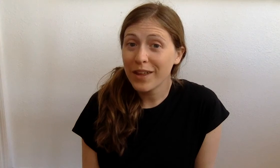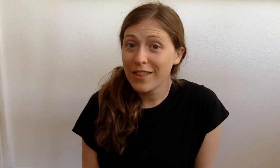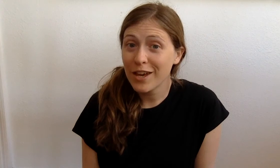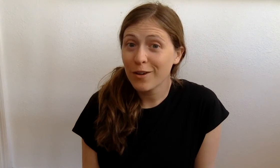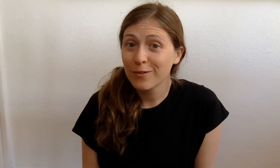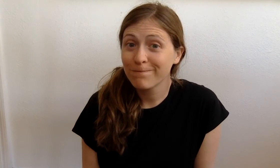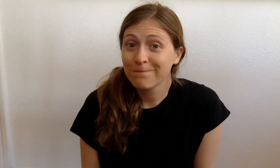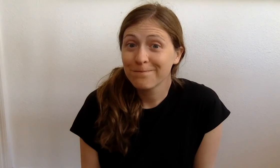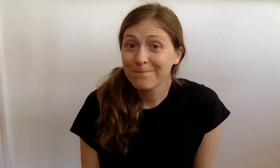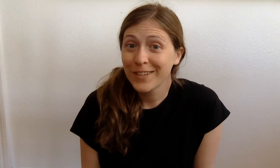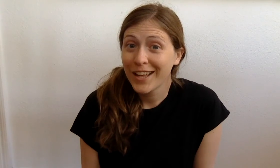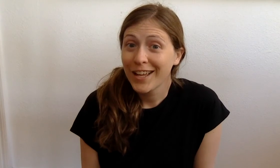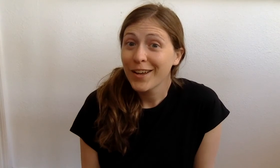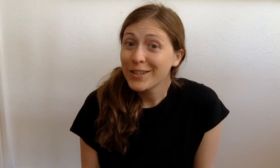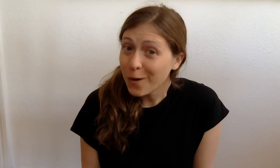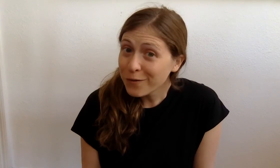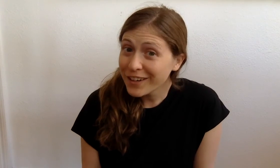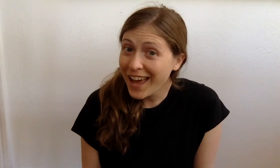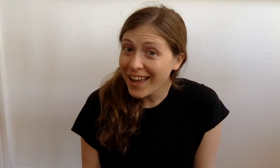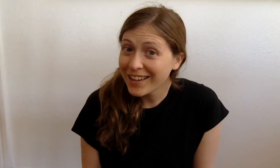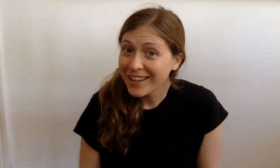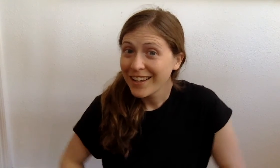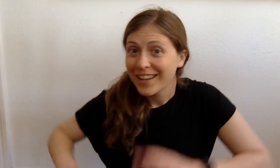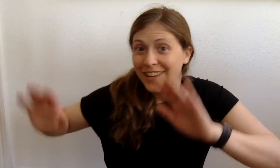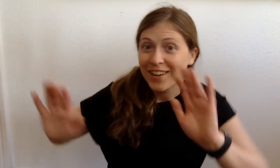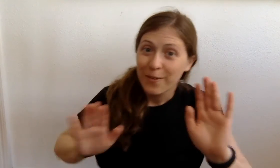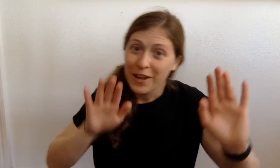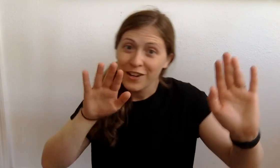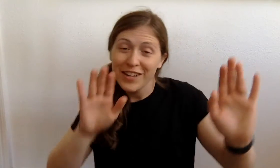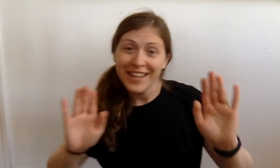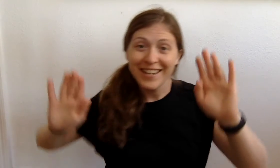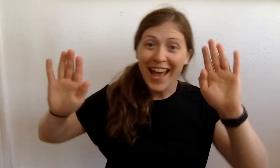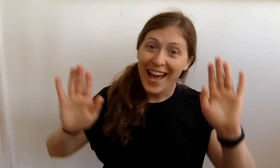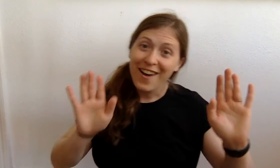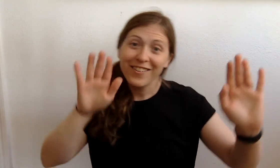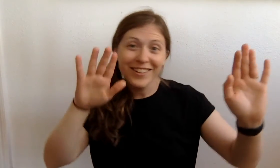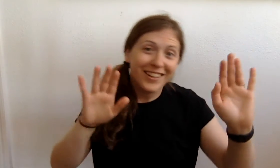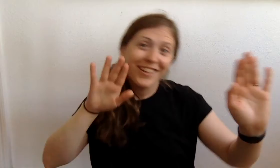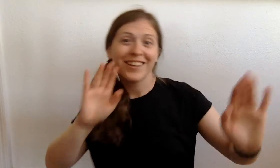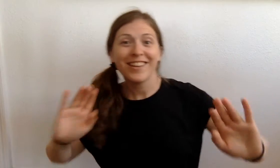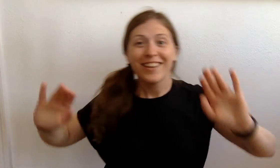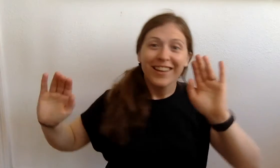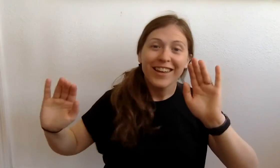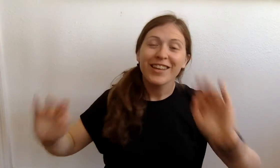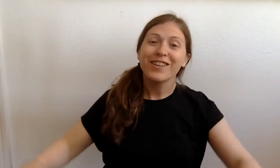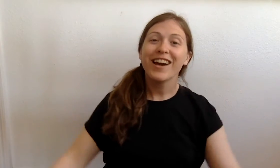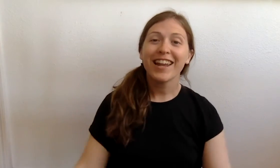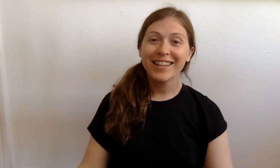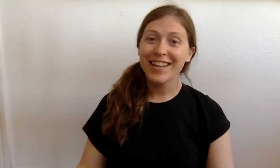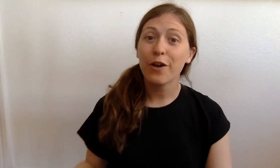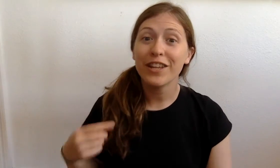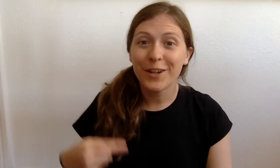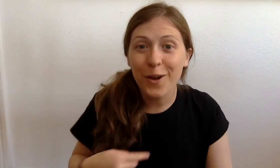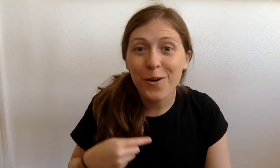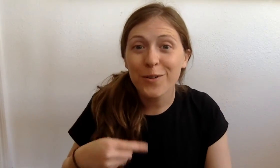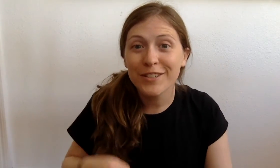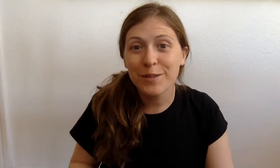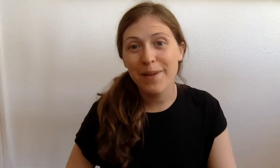you. Don't forget when you're getting down you gotta get down in your own special